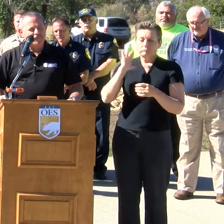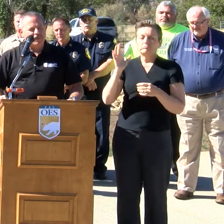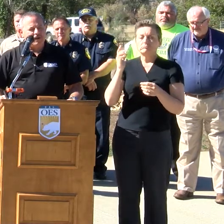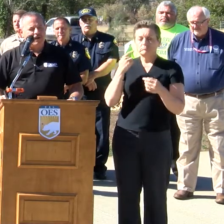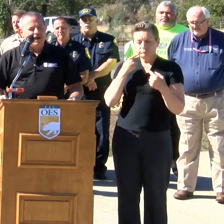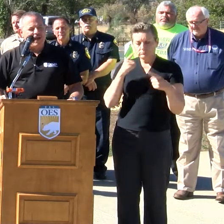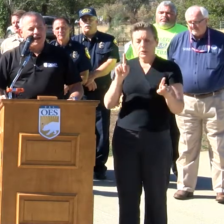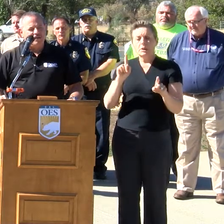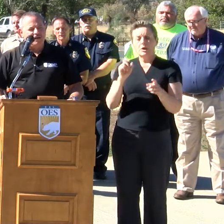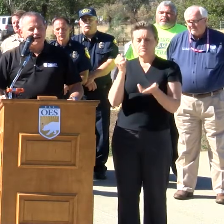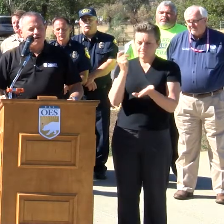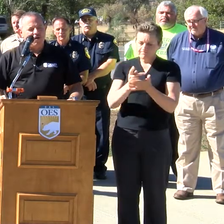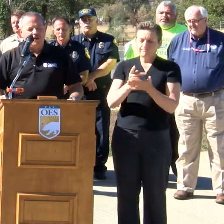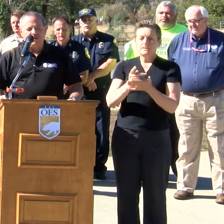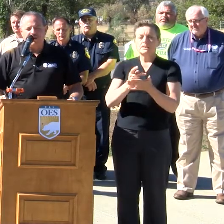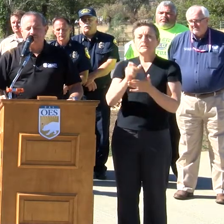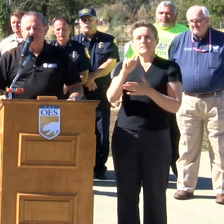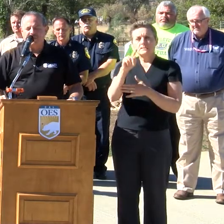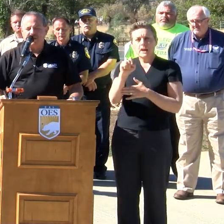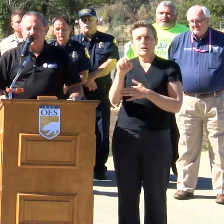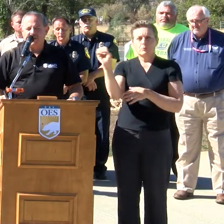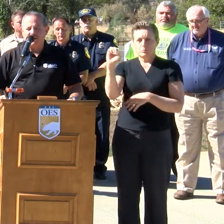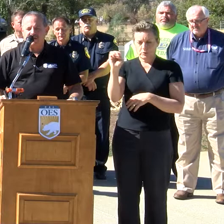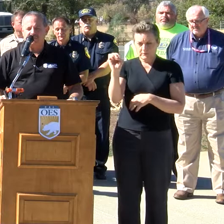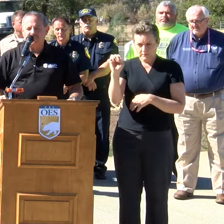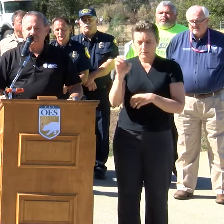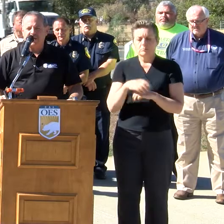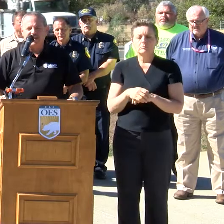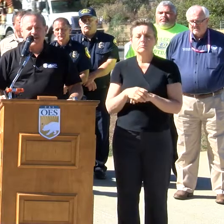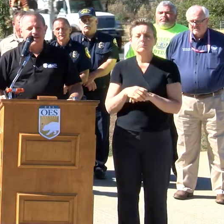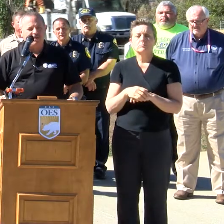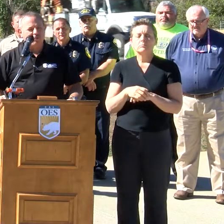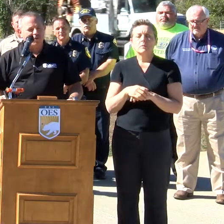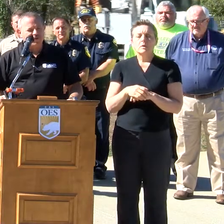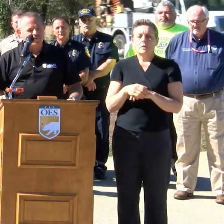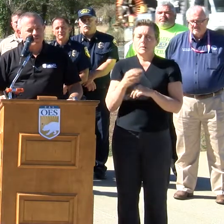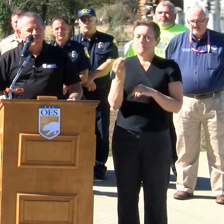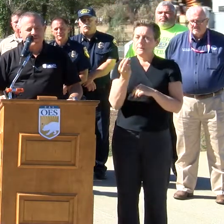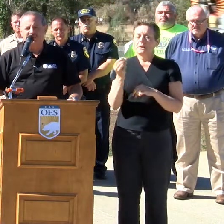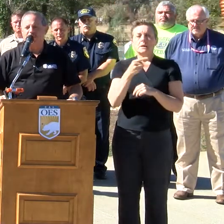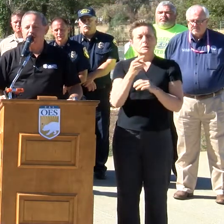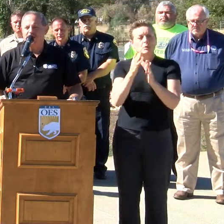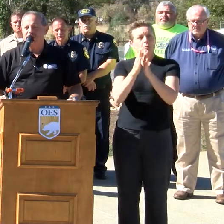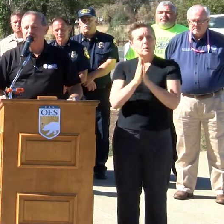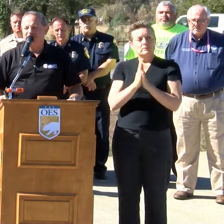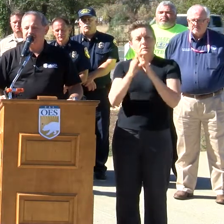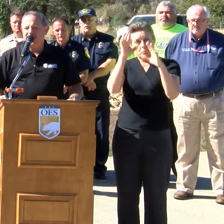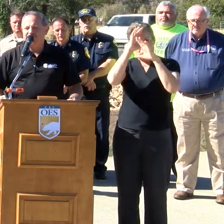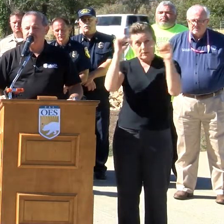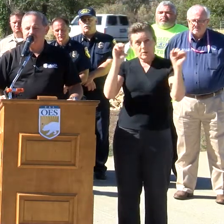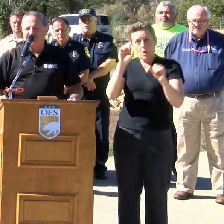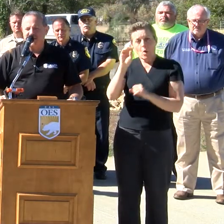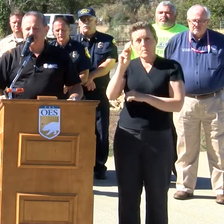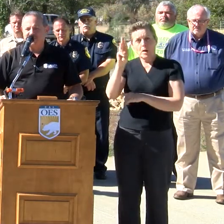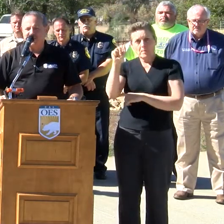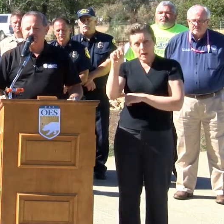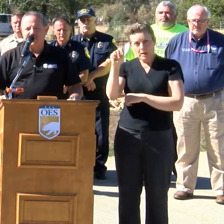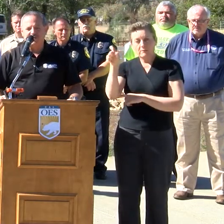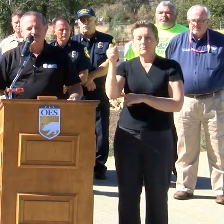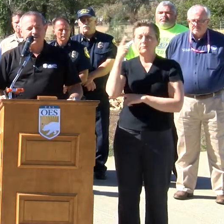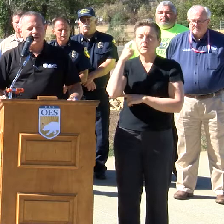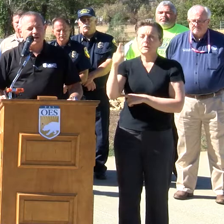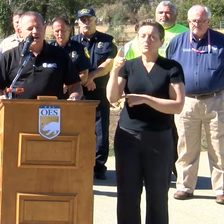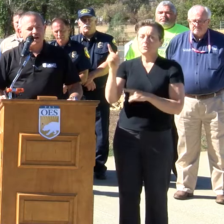and on Monday requested from President Obama a federal disaster